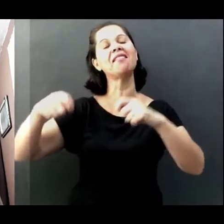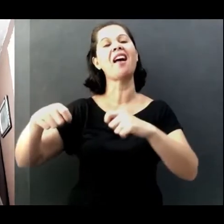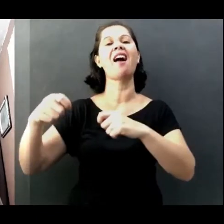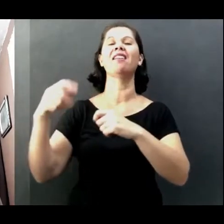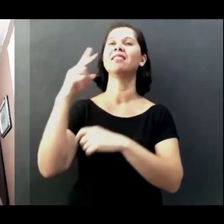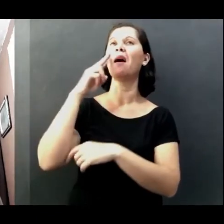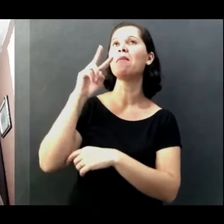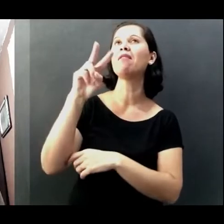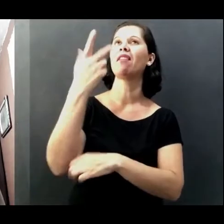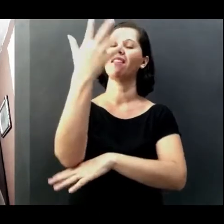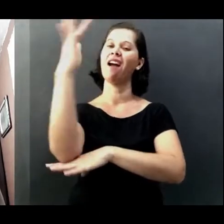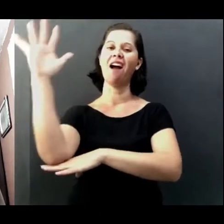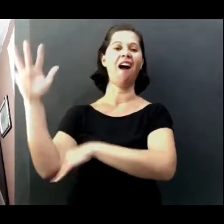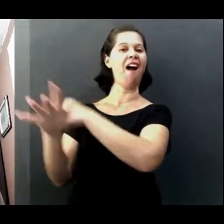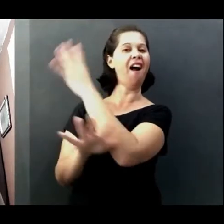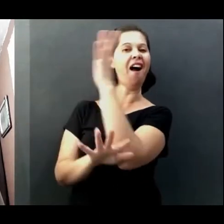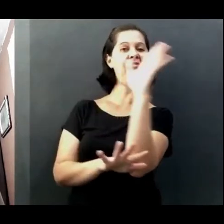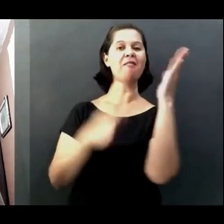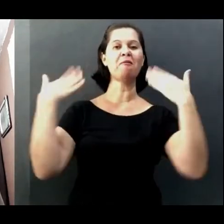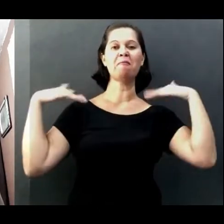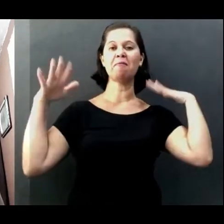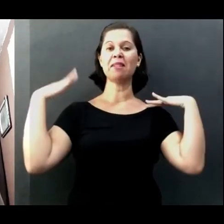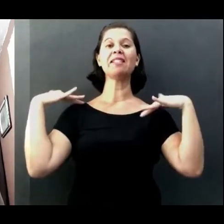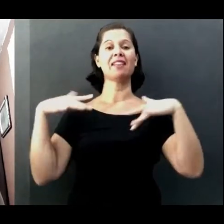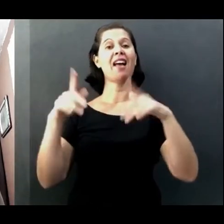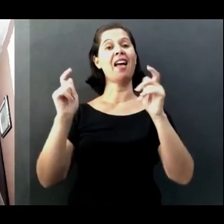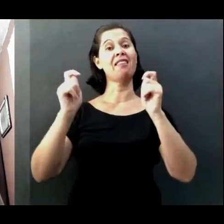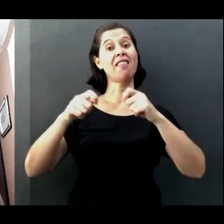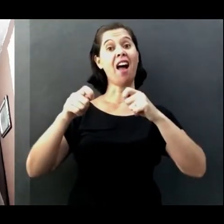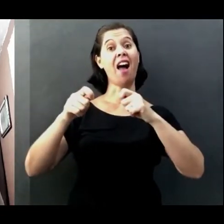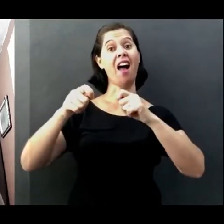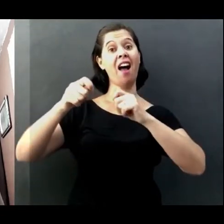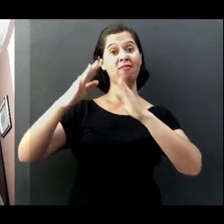We had a lot of things to weed, scrape. We cleaned the house.